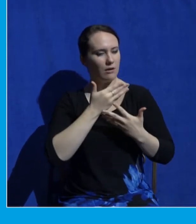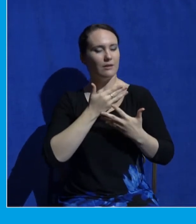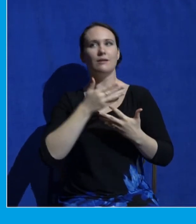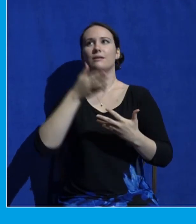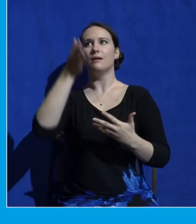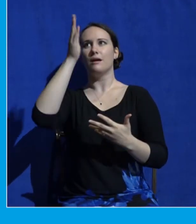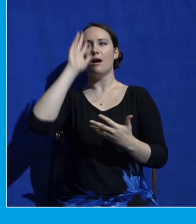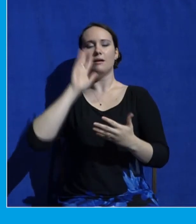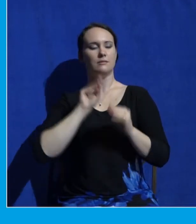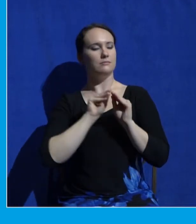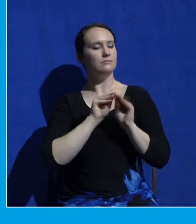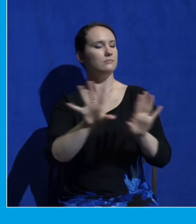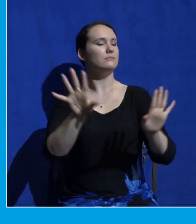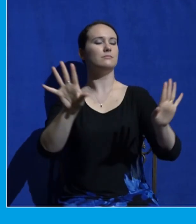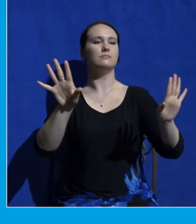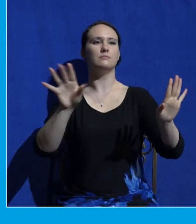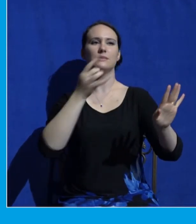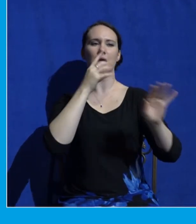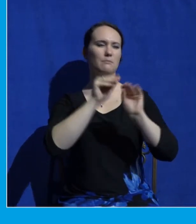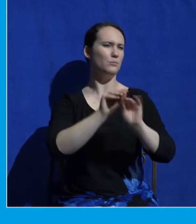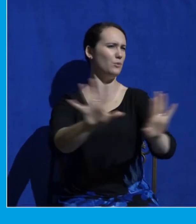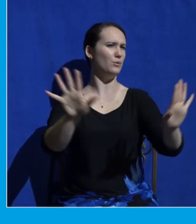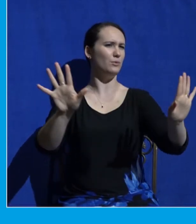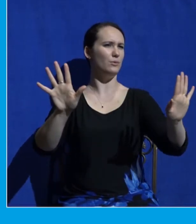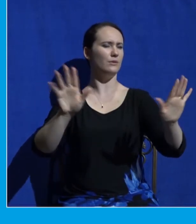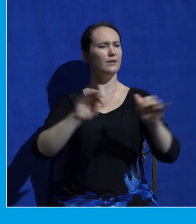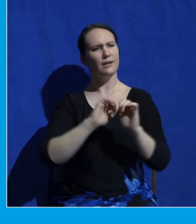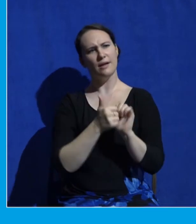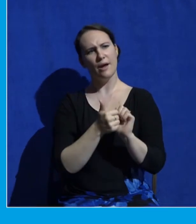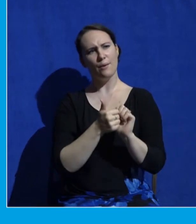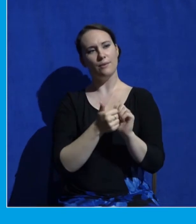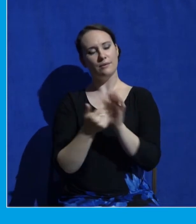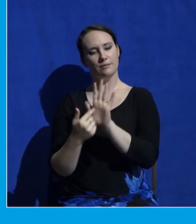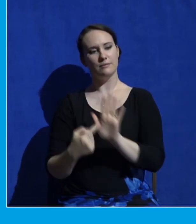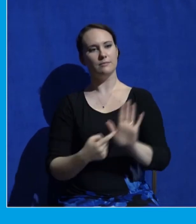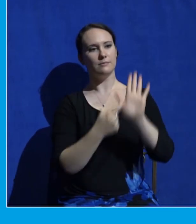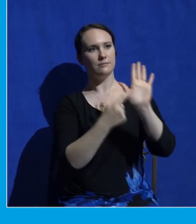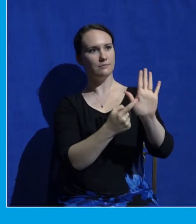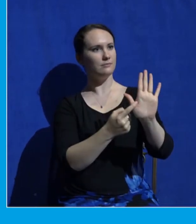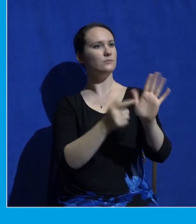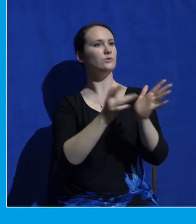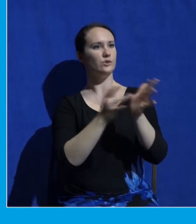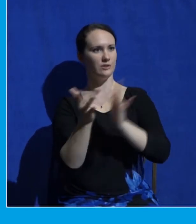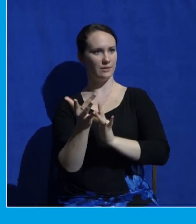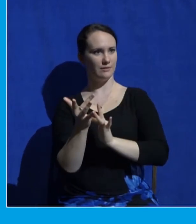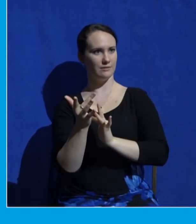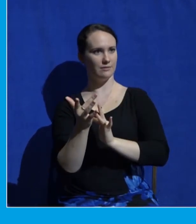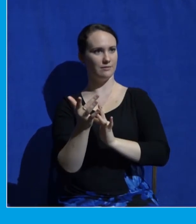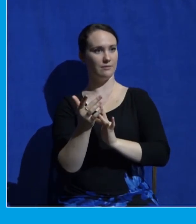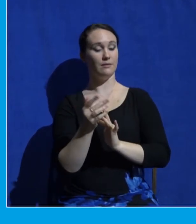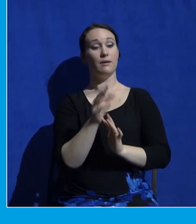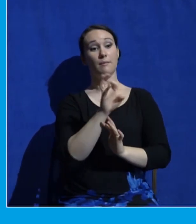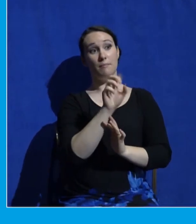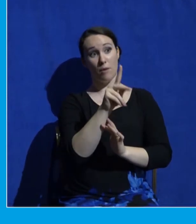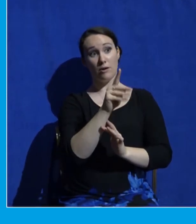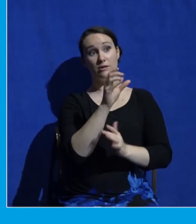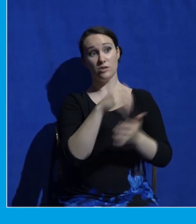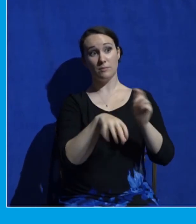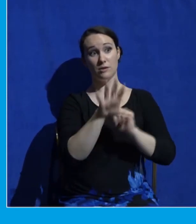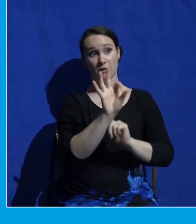The message of Mark 9 then is crystal clear. Open your